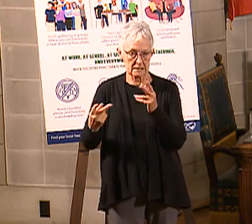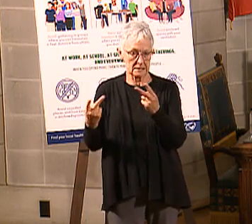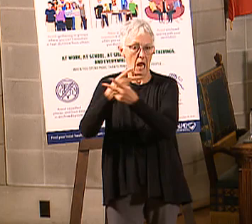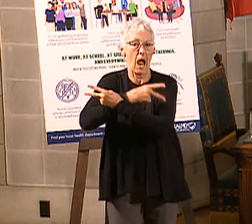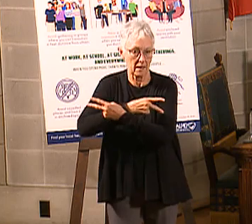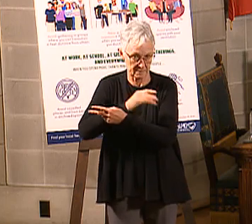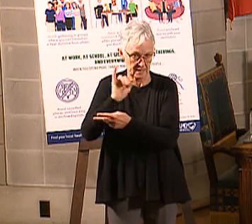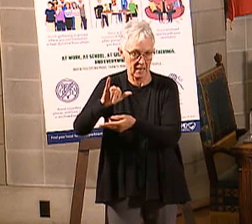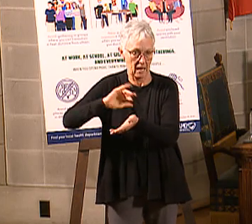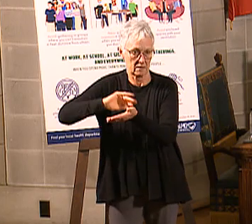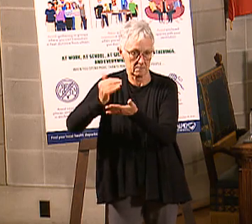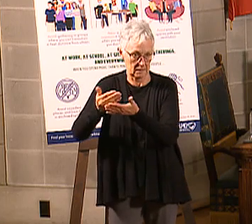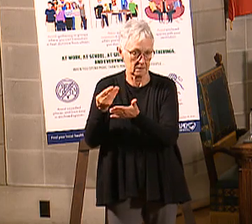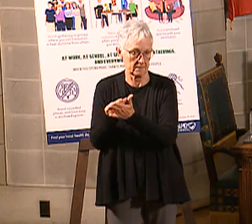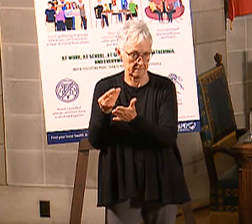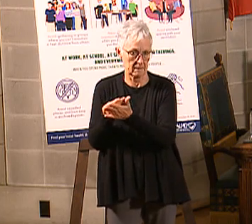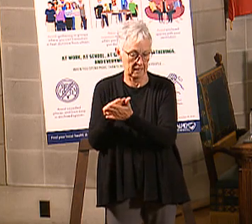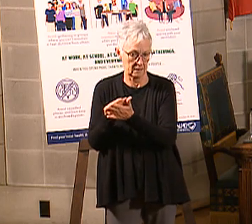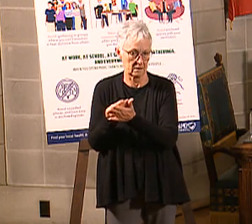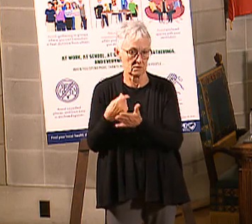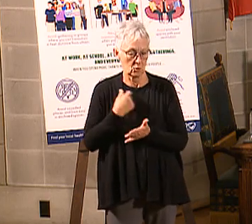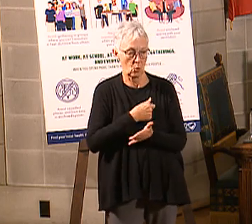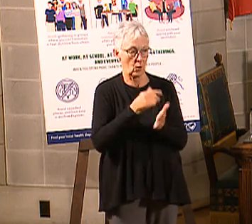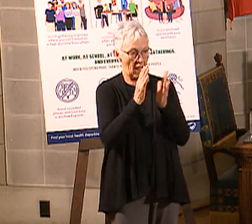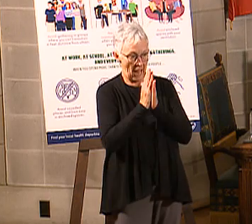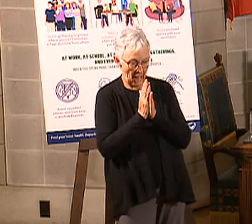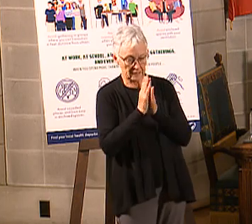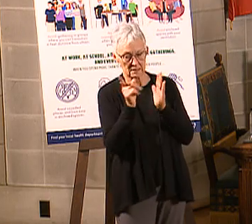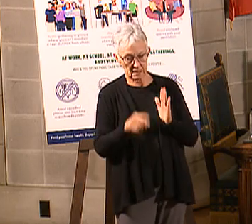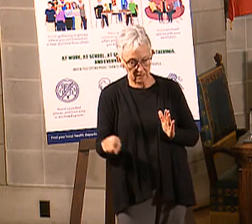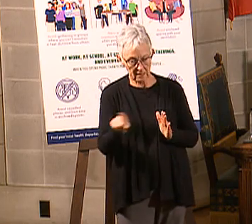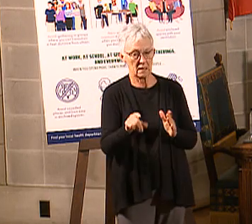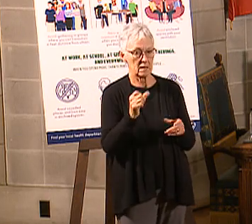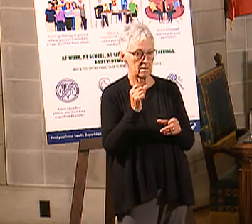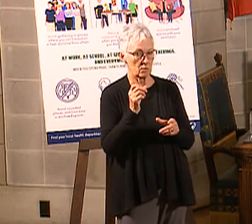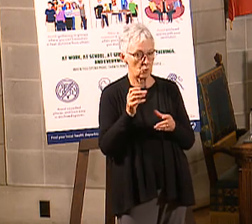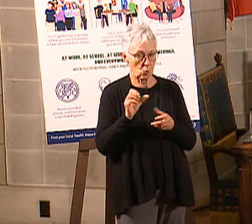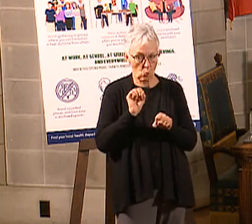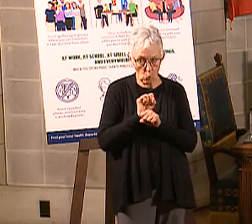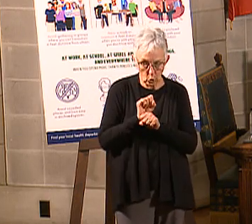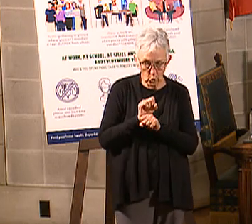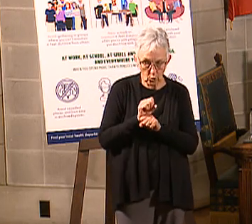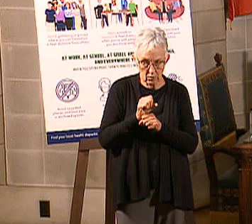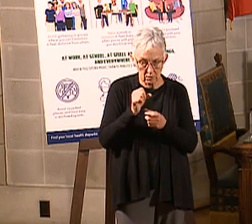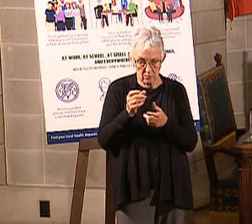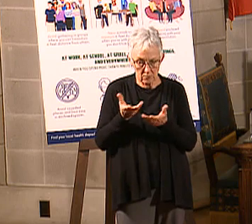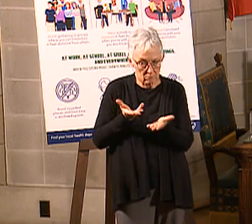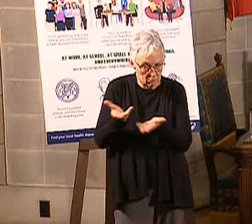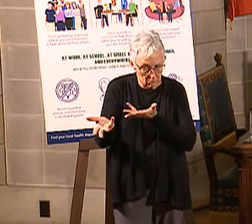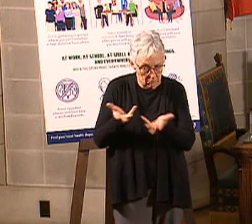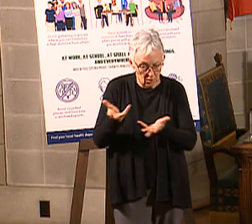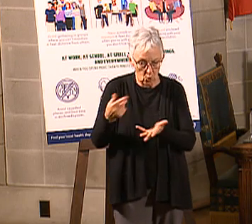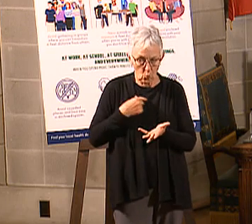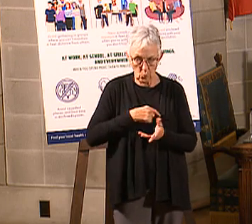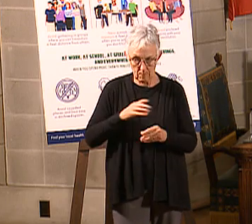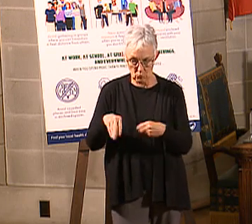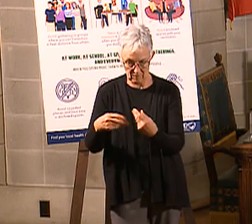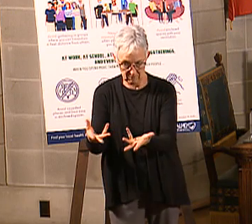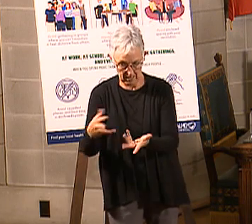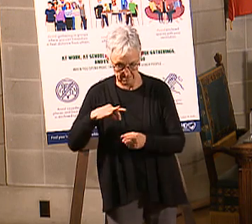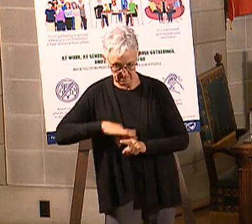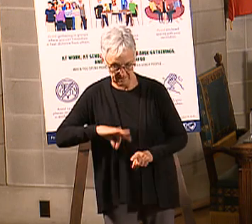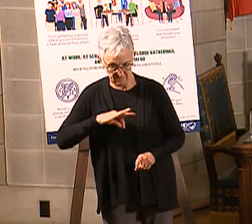funds. So it's an obligation. We're asking folks to work with us to make certain that we provide benefits to everyone who meets the